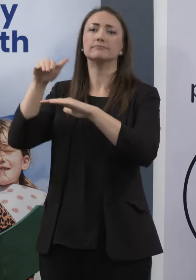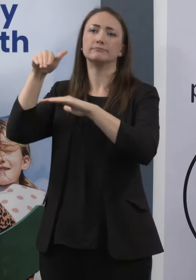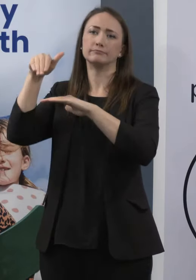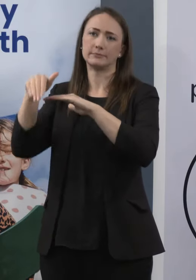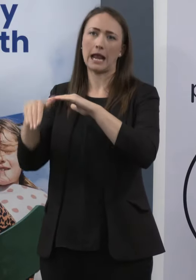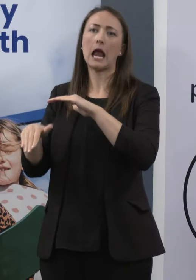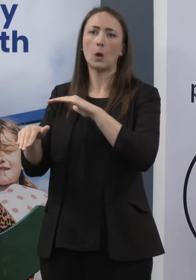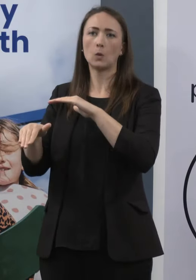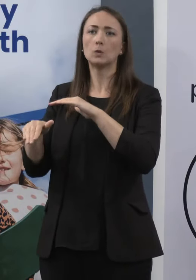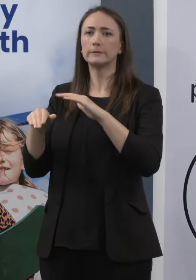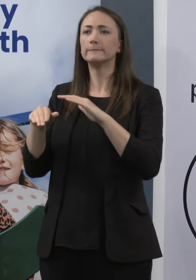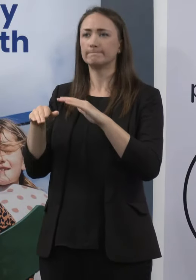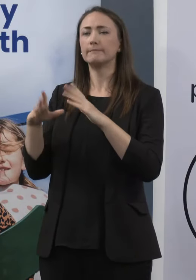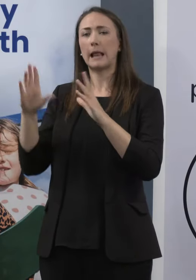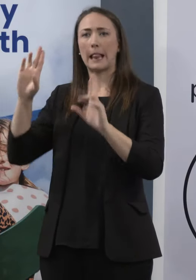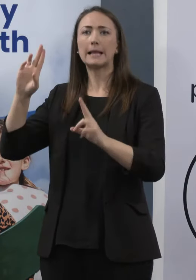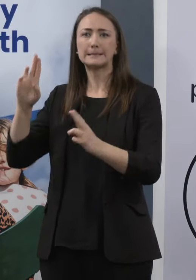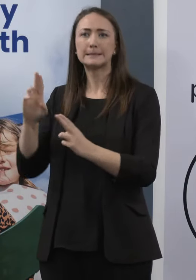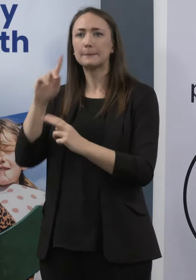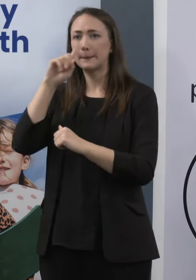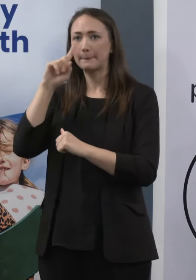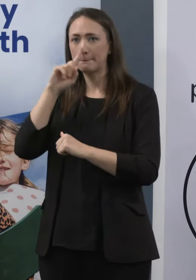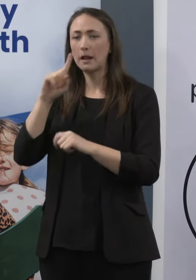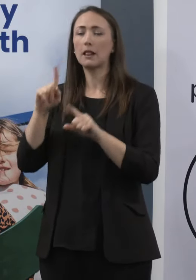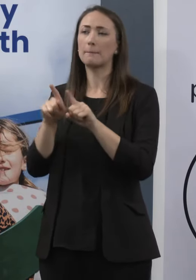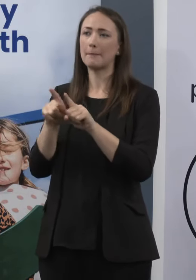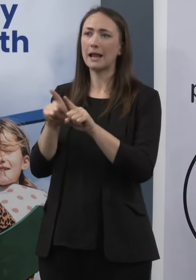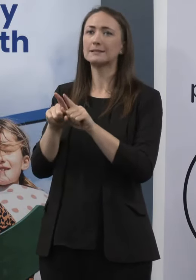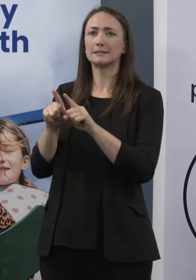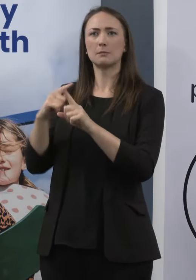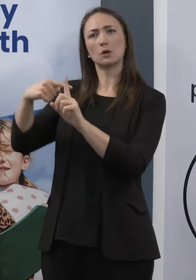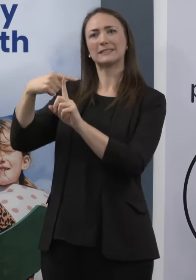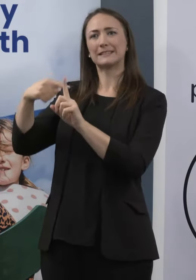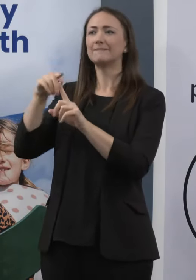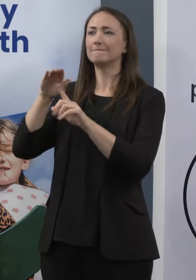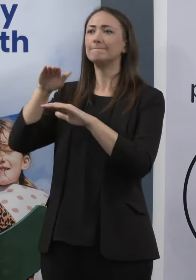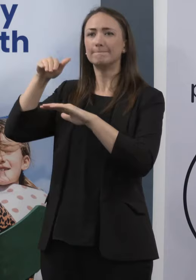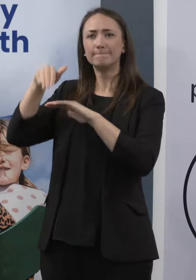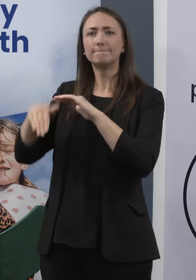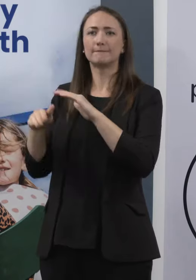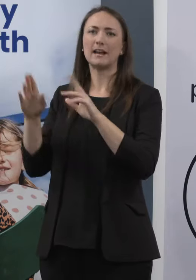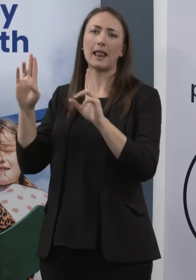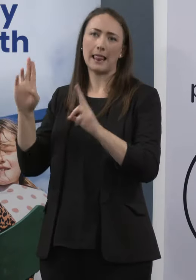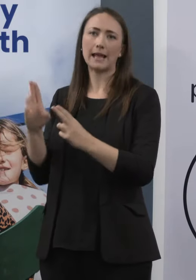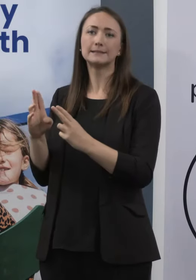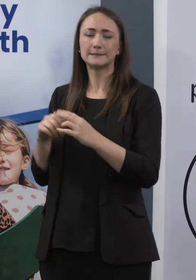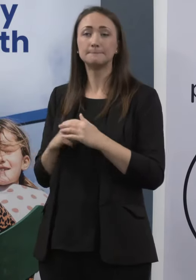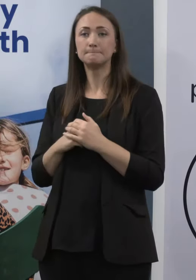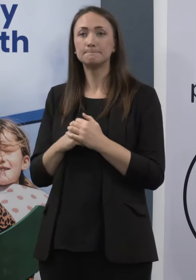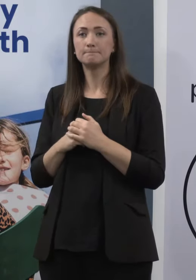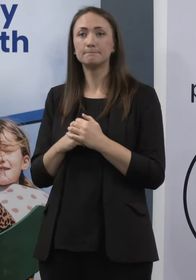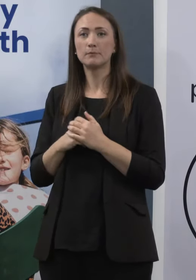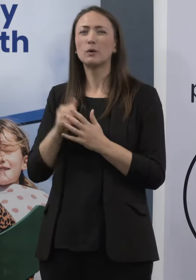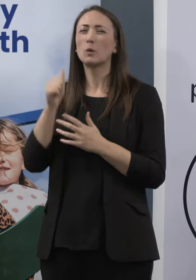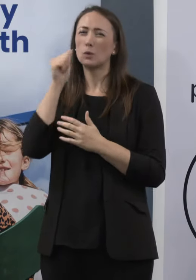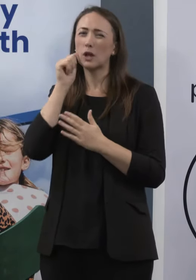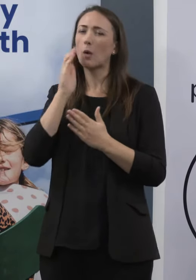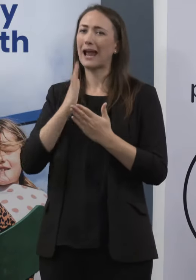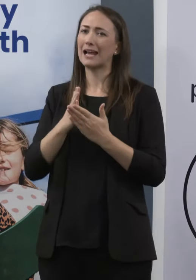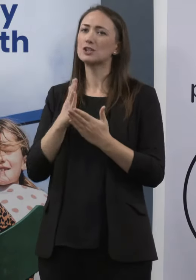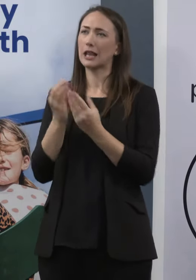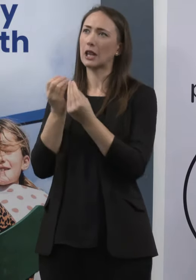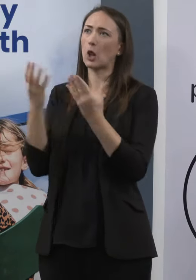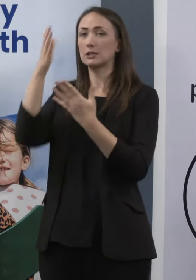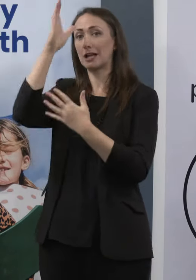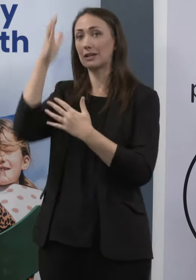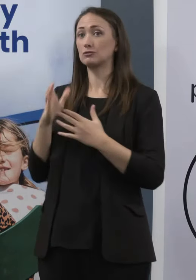number of countries have reduced their testing since about March, so that would flow through into a reduced case number. But we